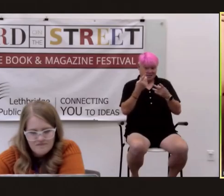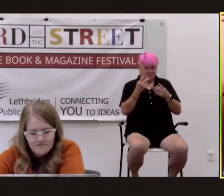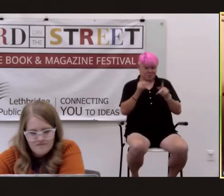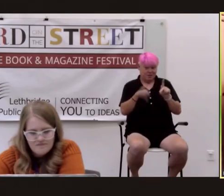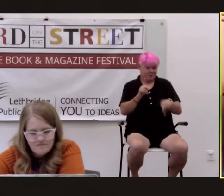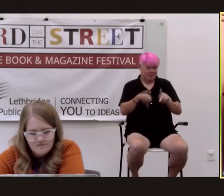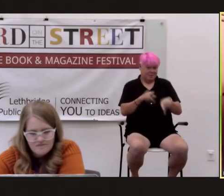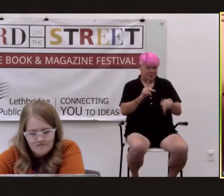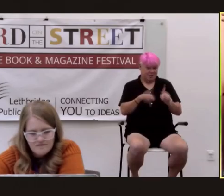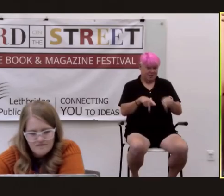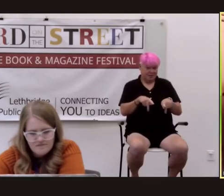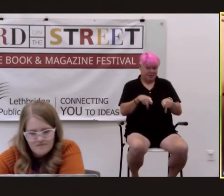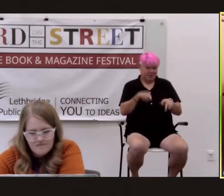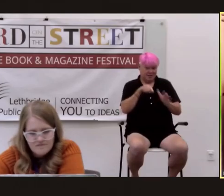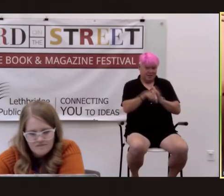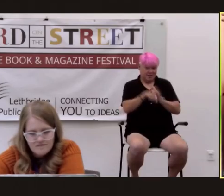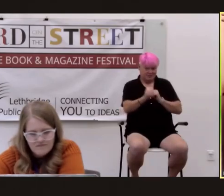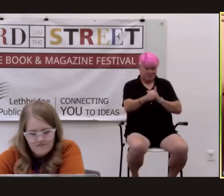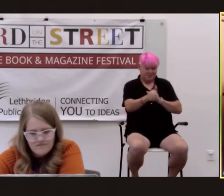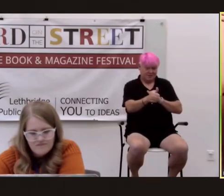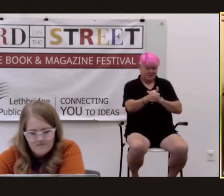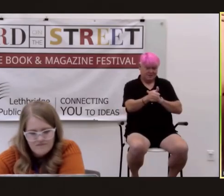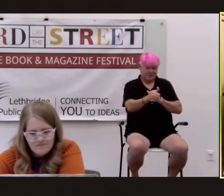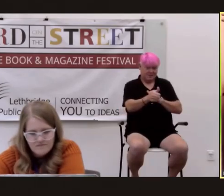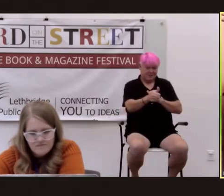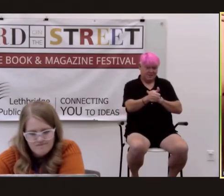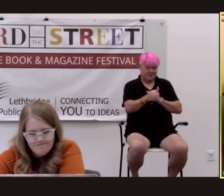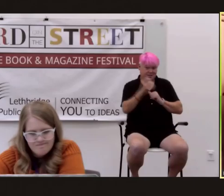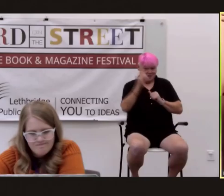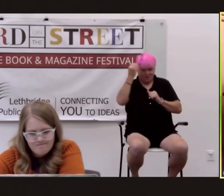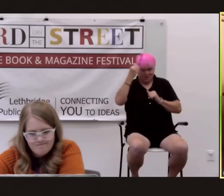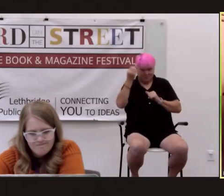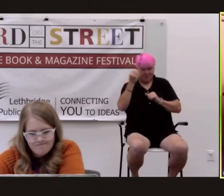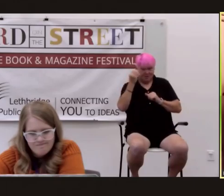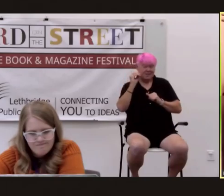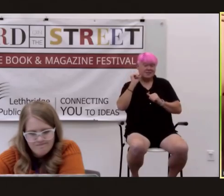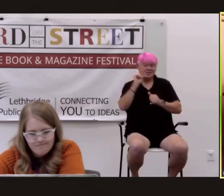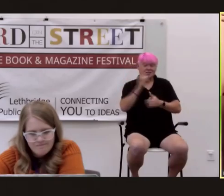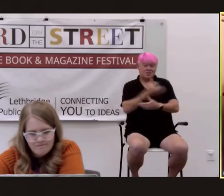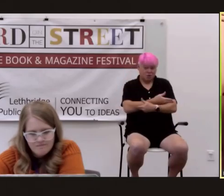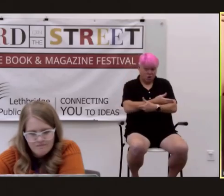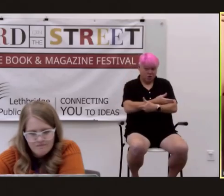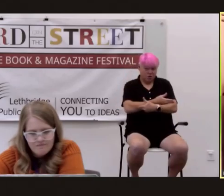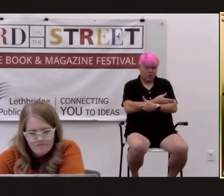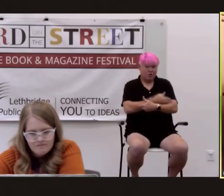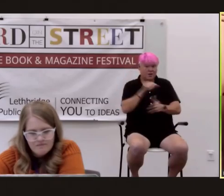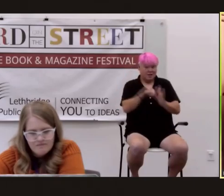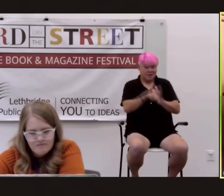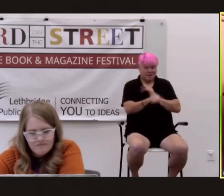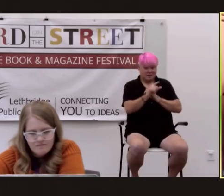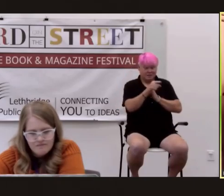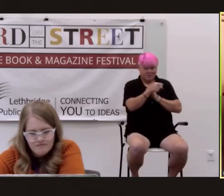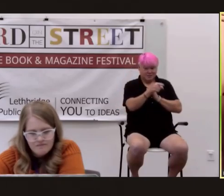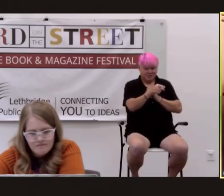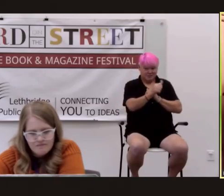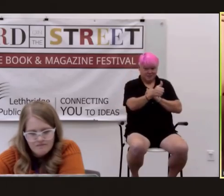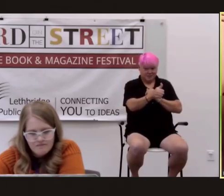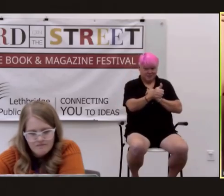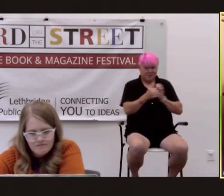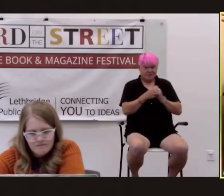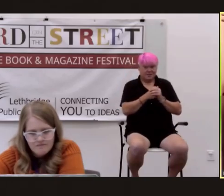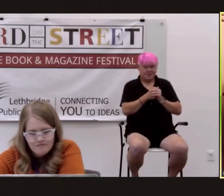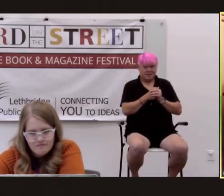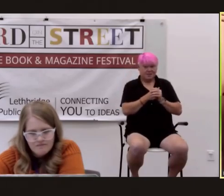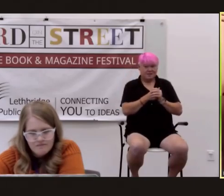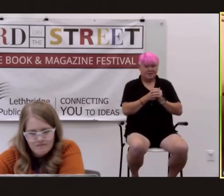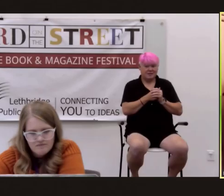there committed suicide oppi's daughter committed suicide a great number of people associated with oppi committed suicide and oppi